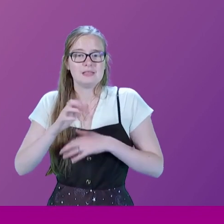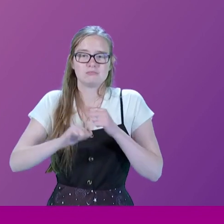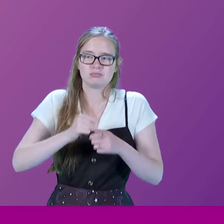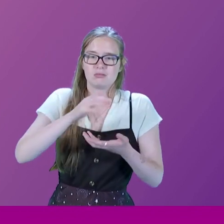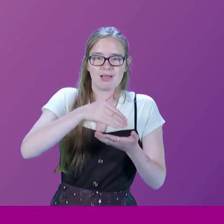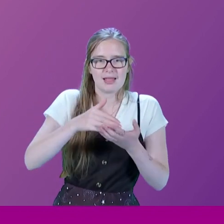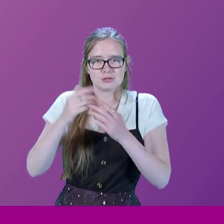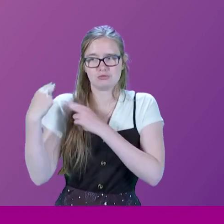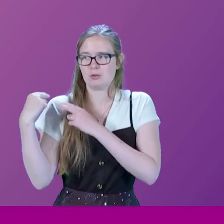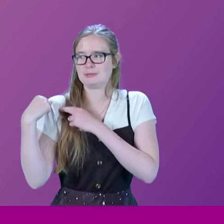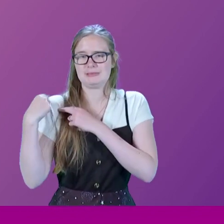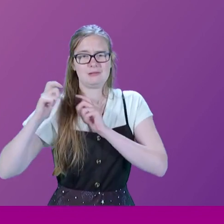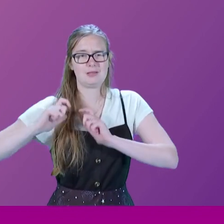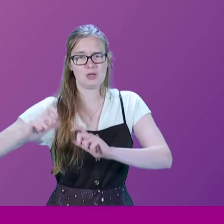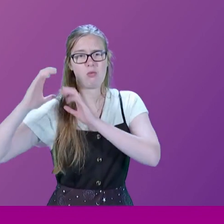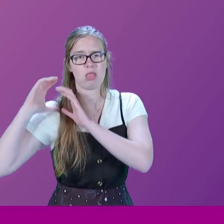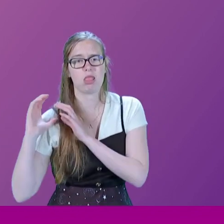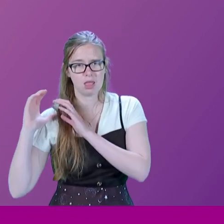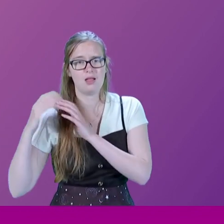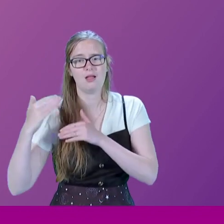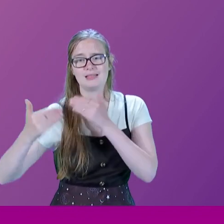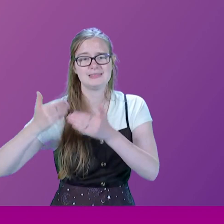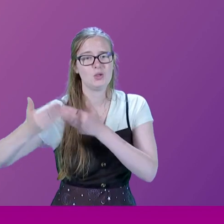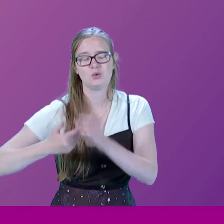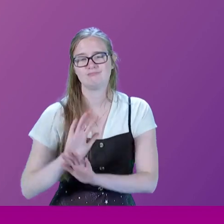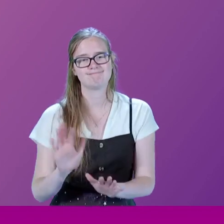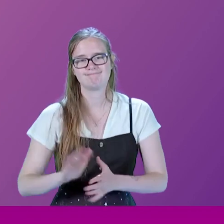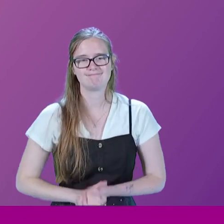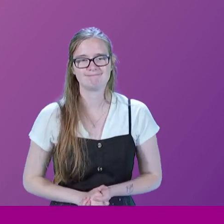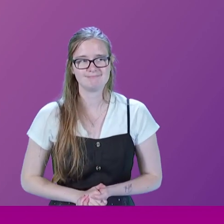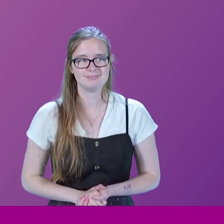responsibility was not one I wanted to continue to endure.